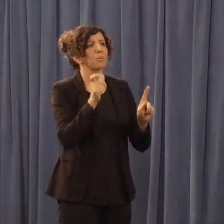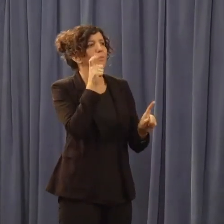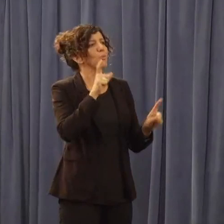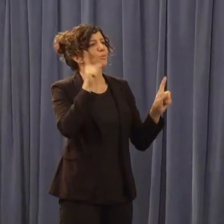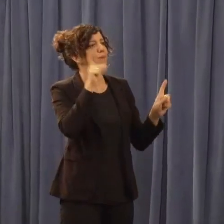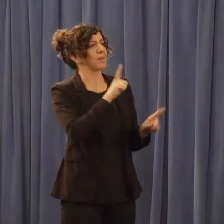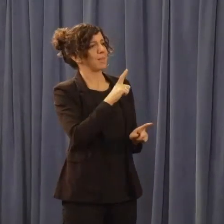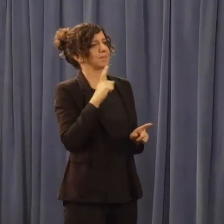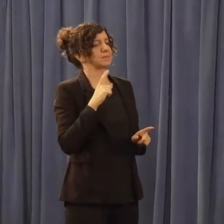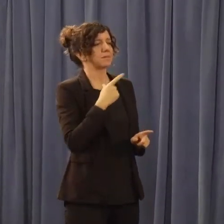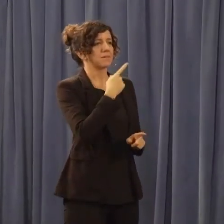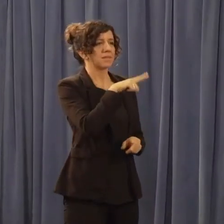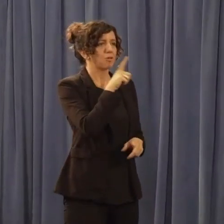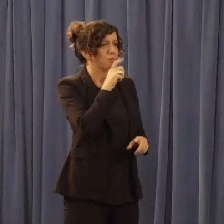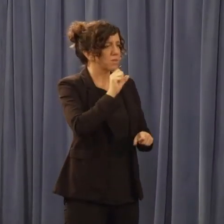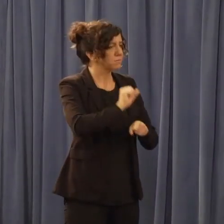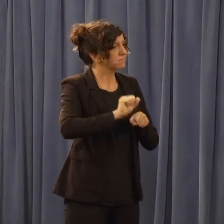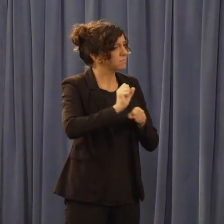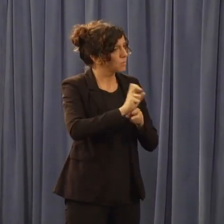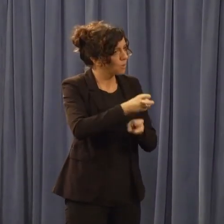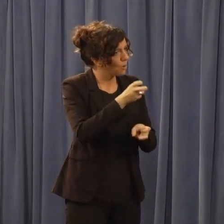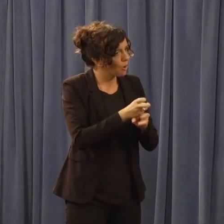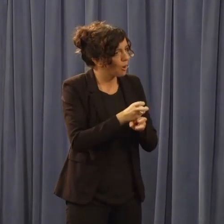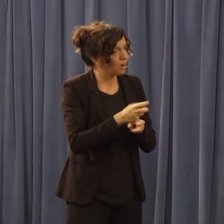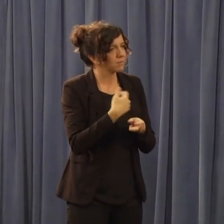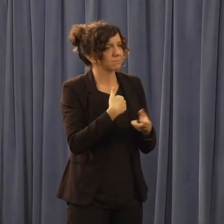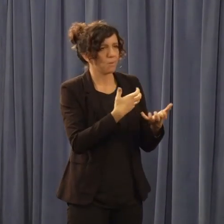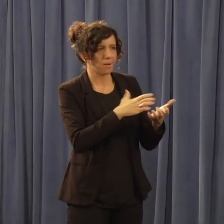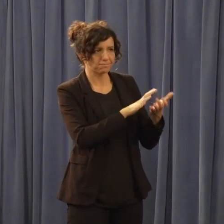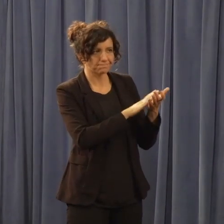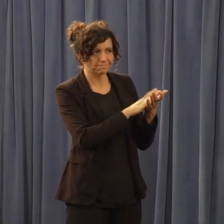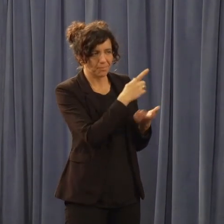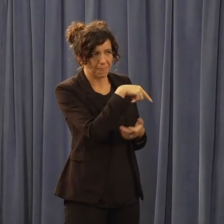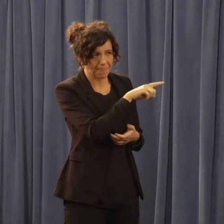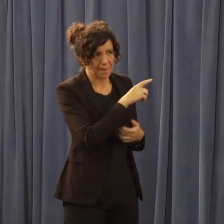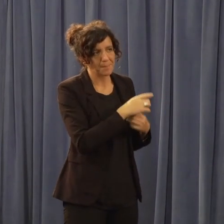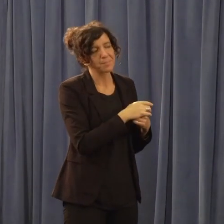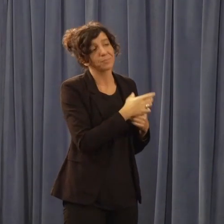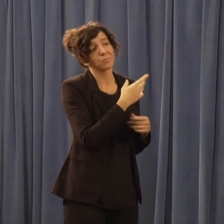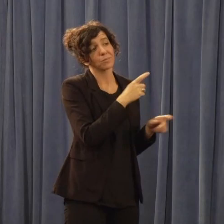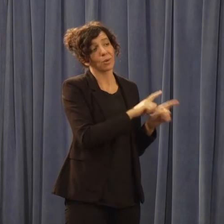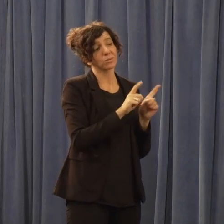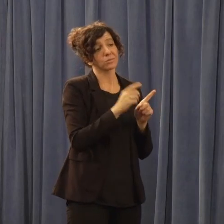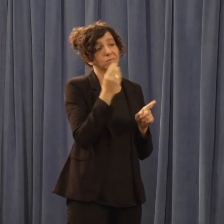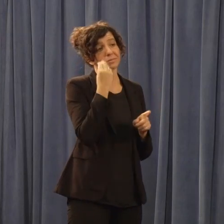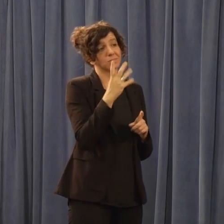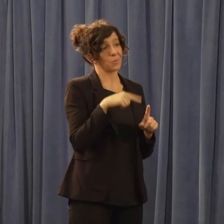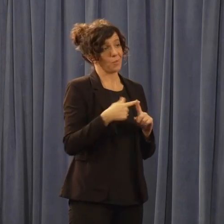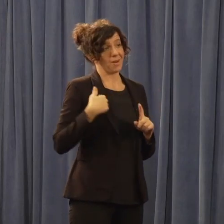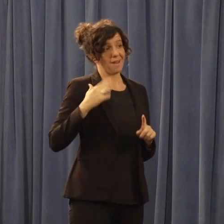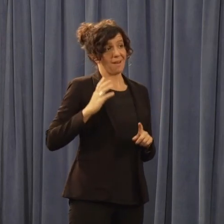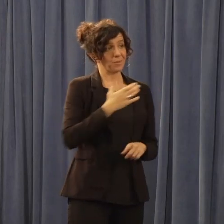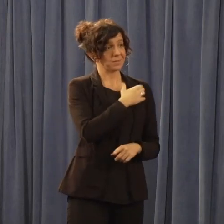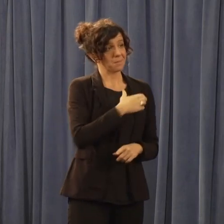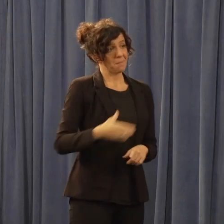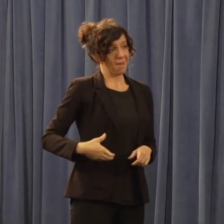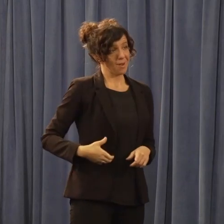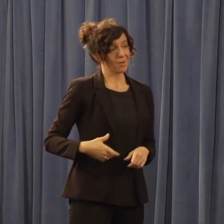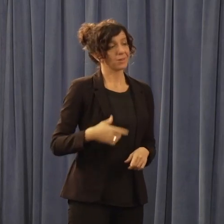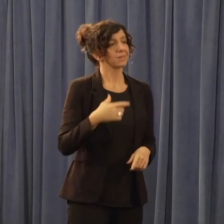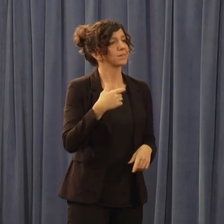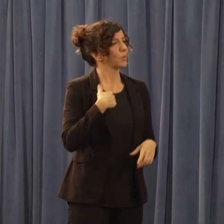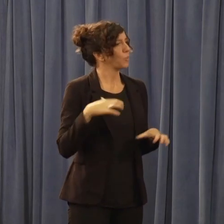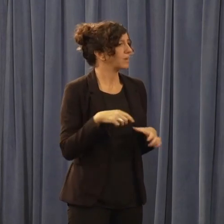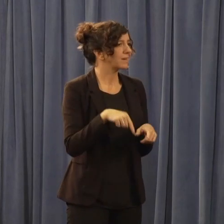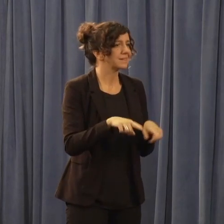that have been fierce advocates on this. They deserve credit. But also note, when I was mayor, we did this. I